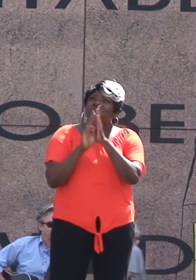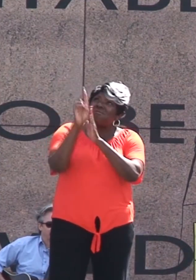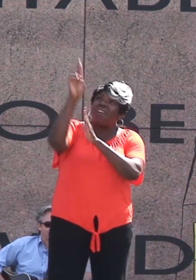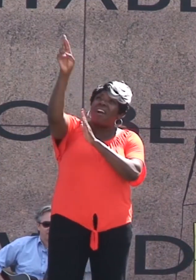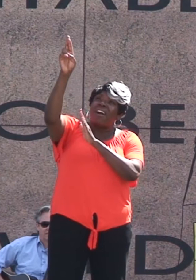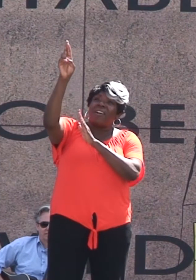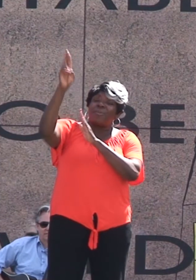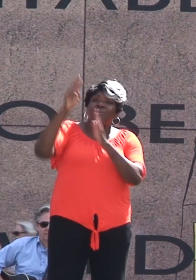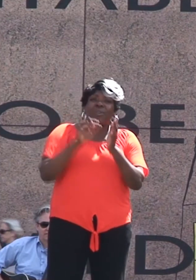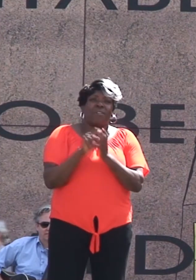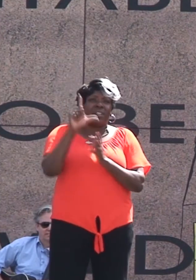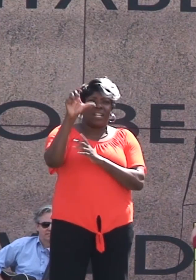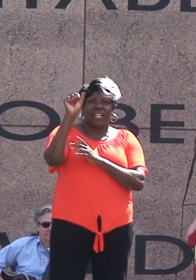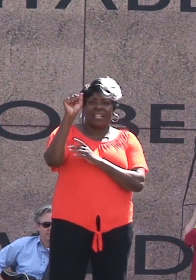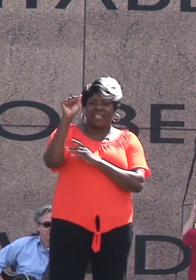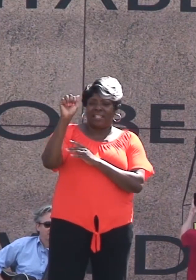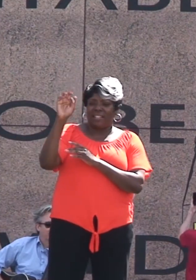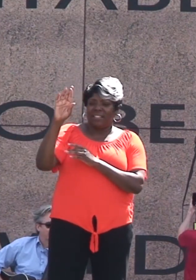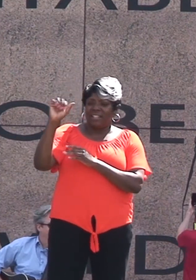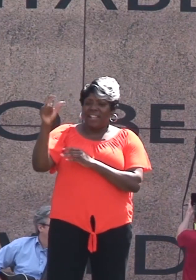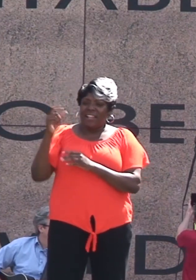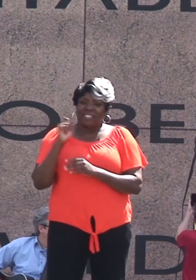Lasers They're just cool